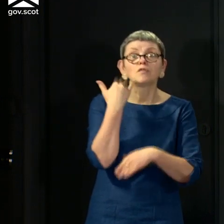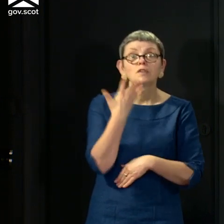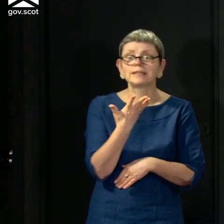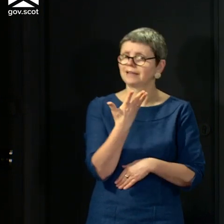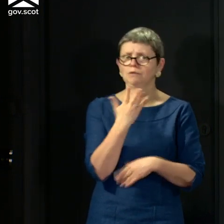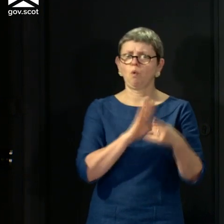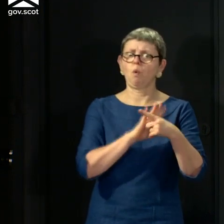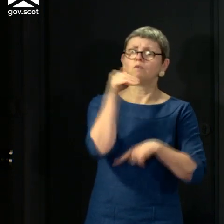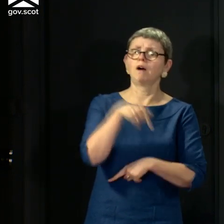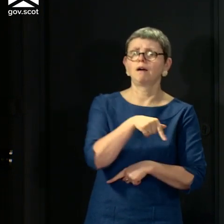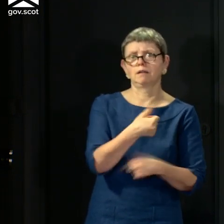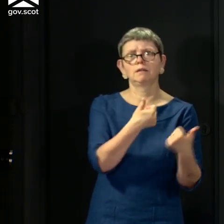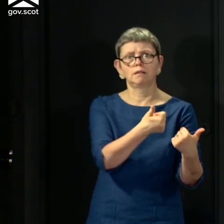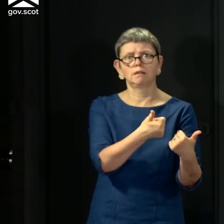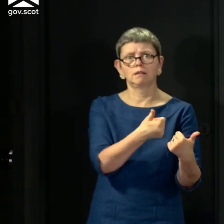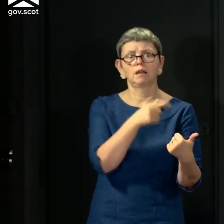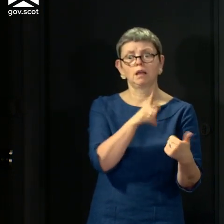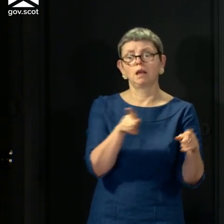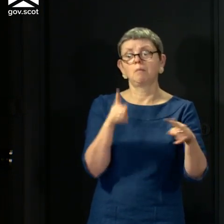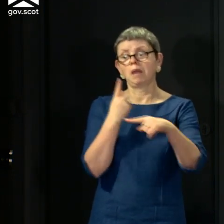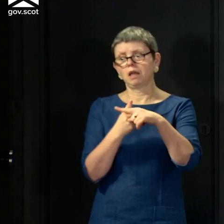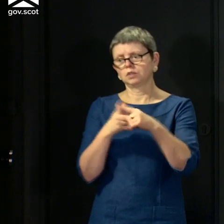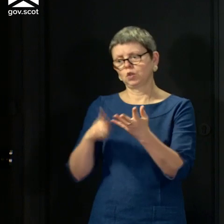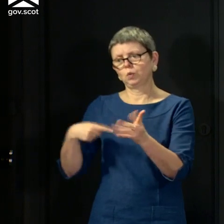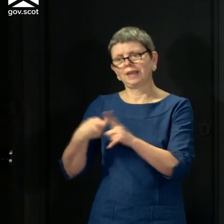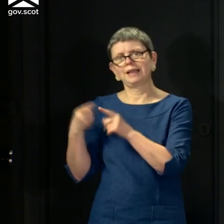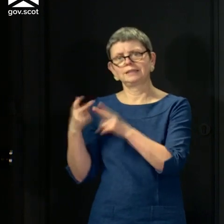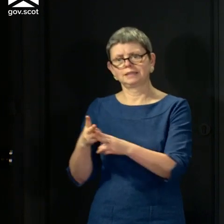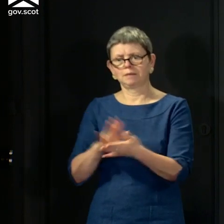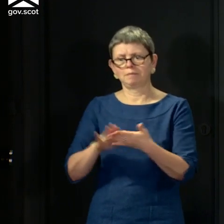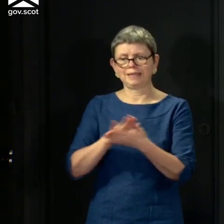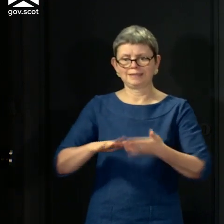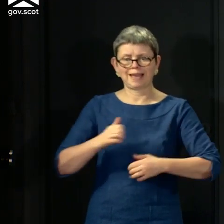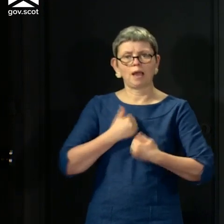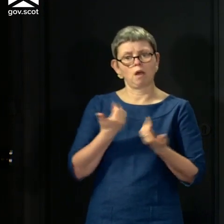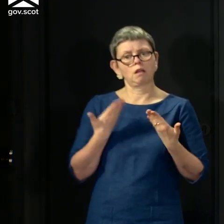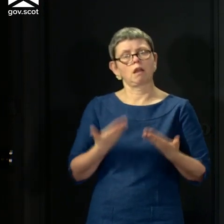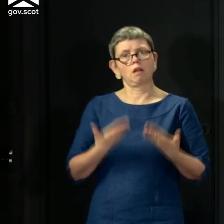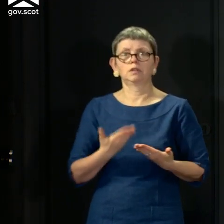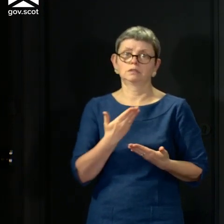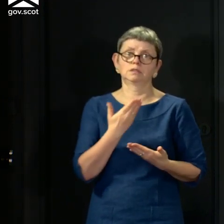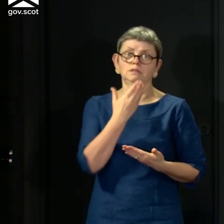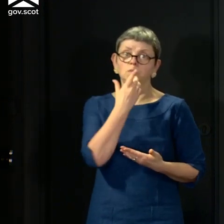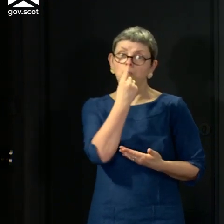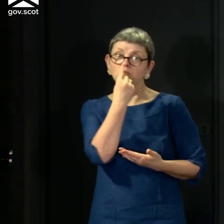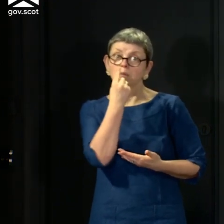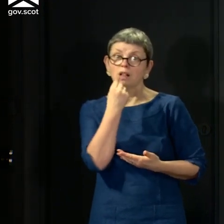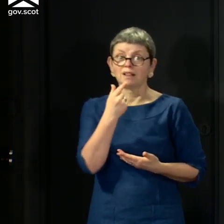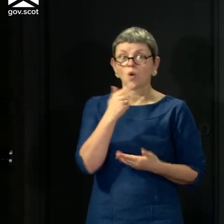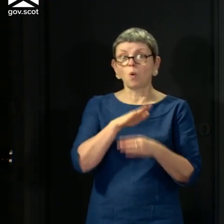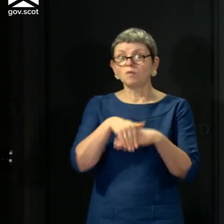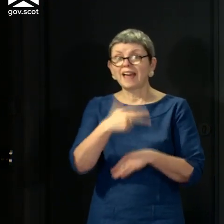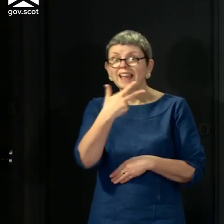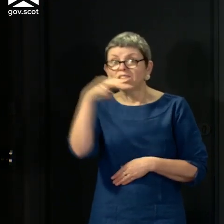That, coupled with our participation in the UK-wide system, means that it's current capacity for more than 8,000 tests per day in Scotland,